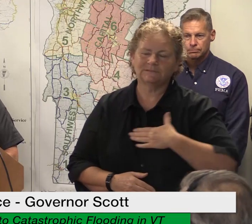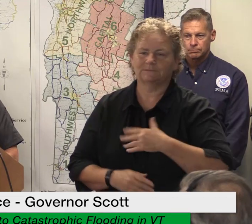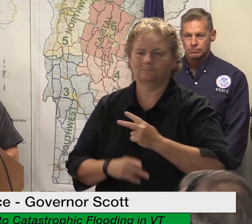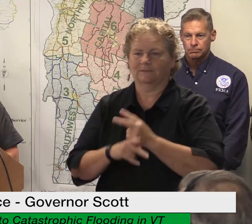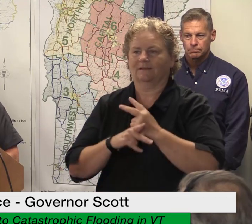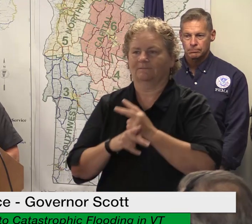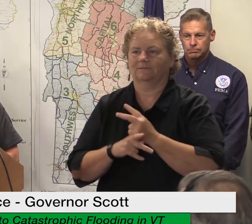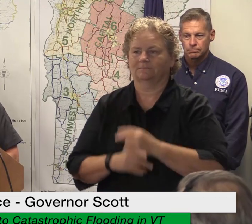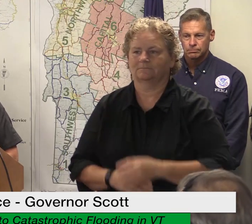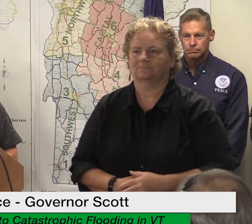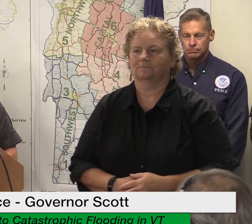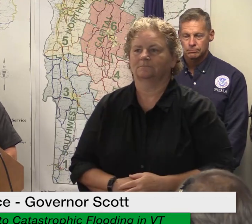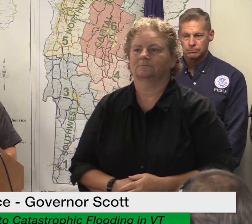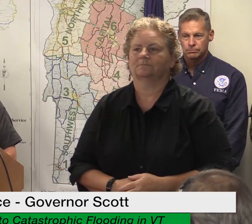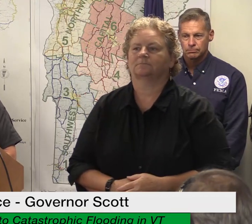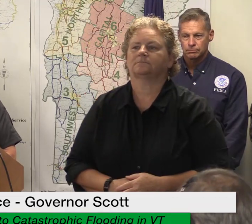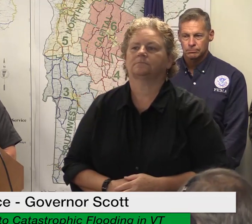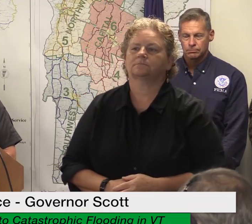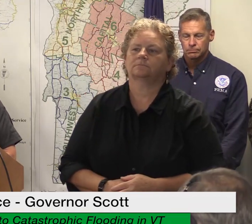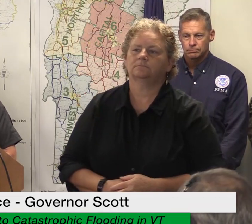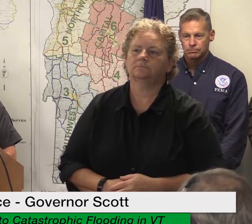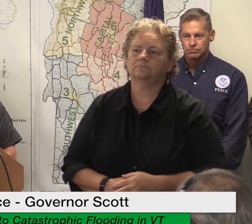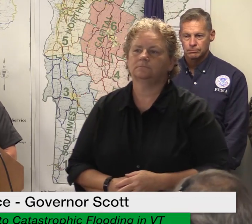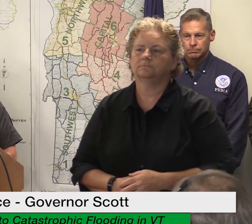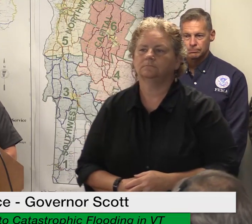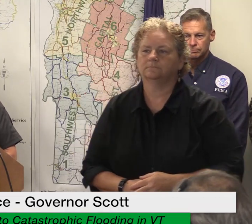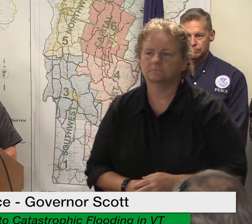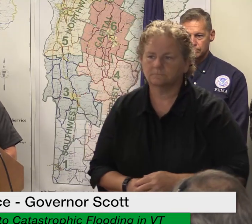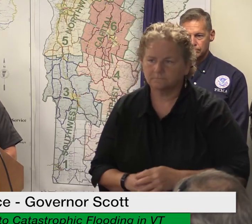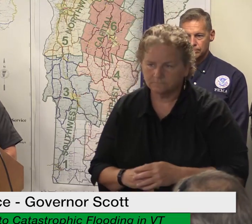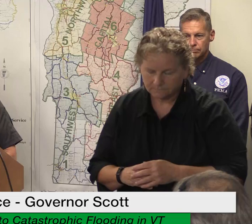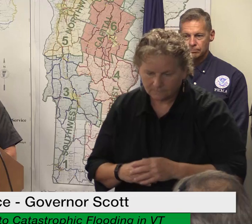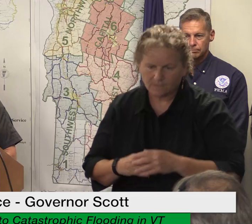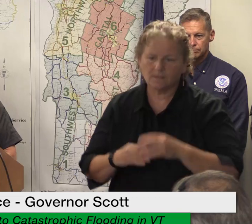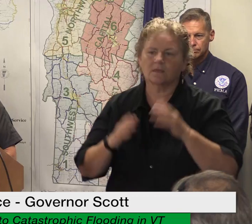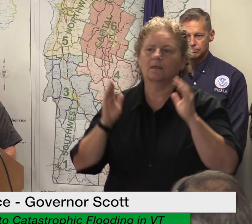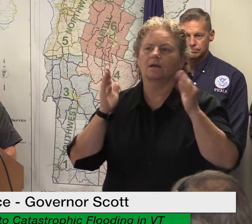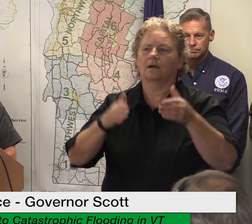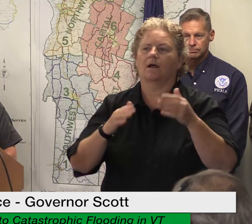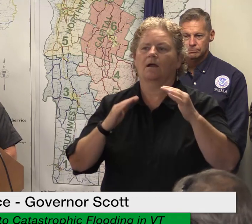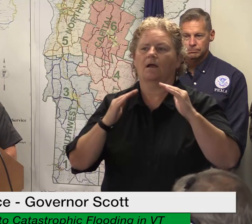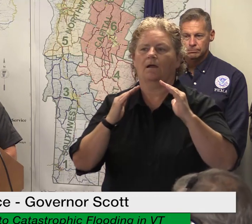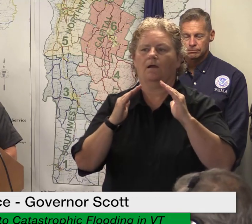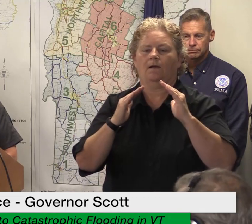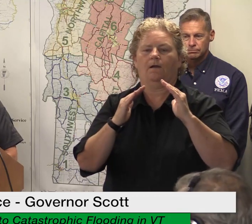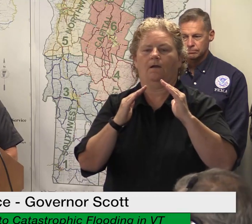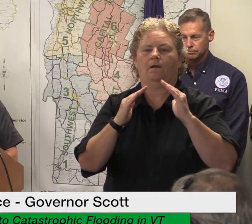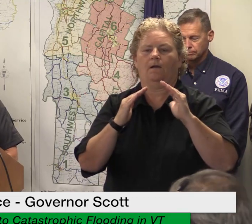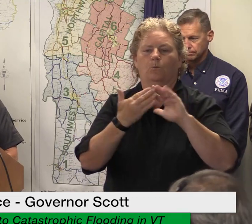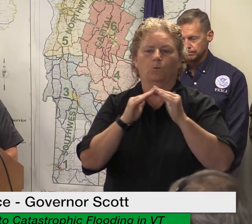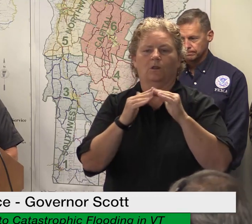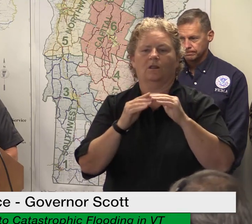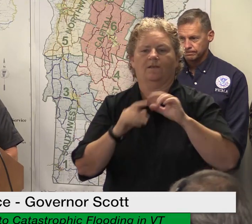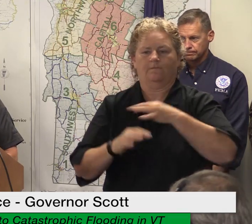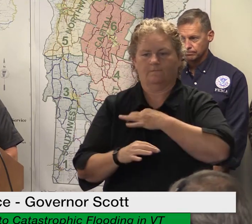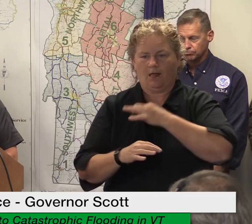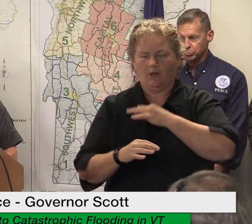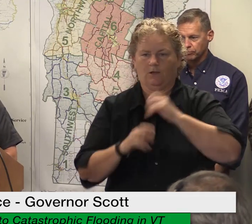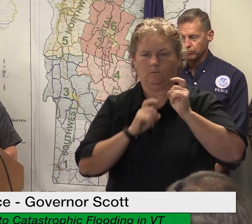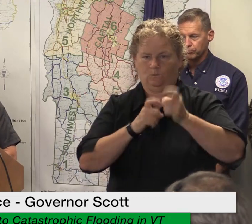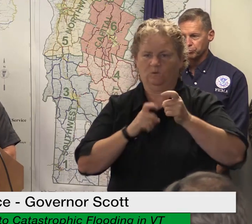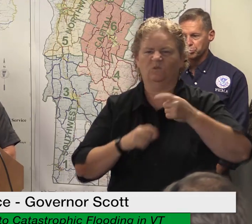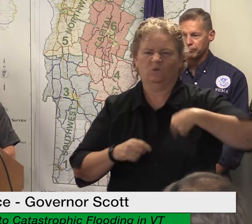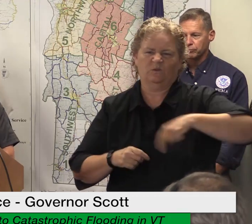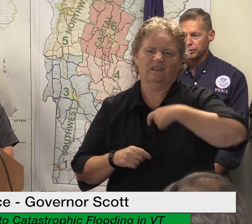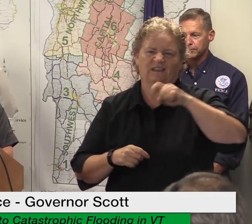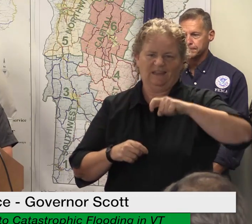volunteering and donations there are many communities in need of support the best type of donation